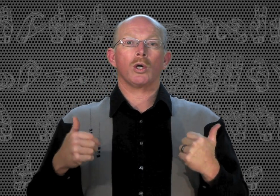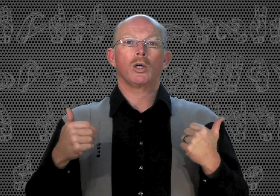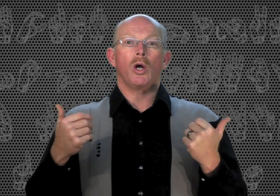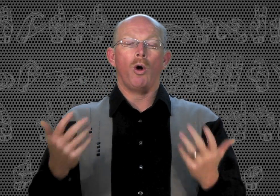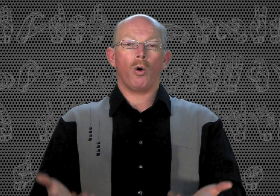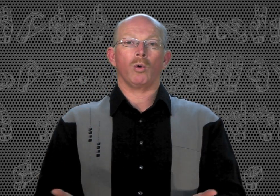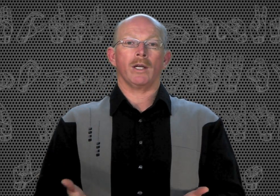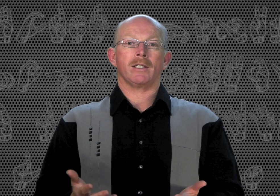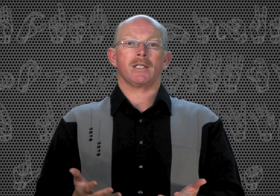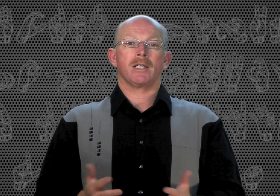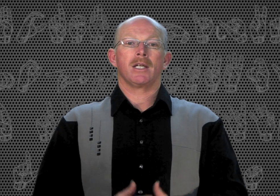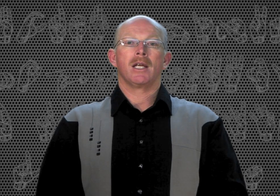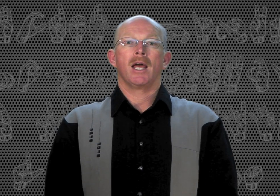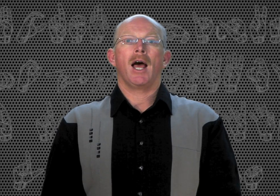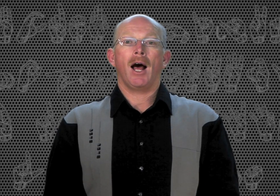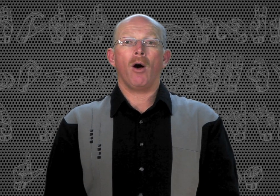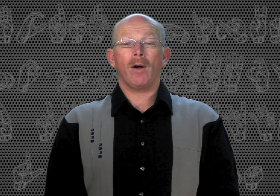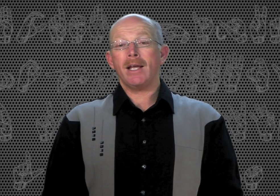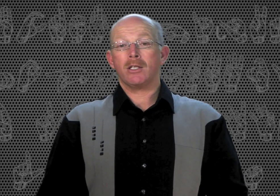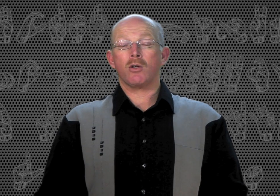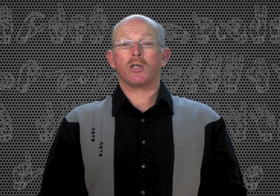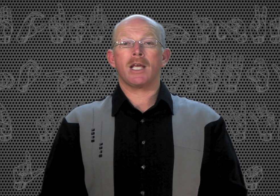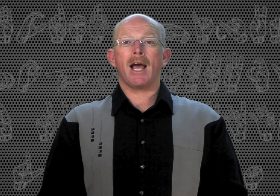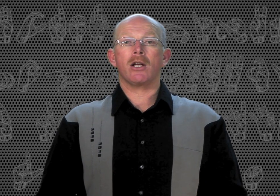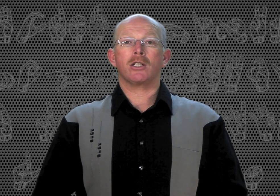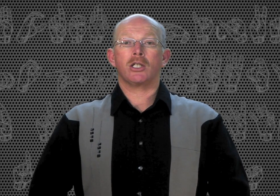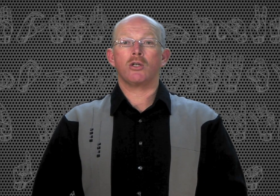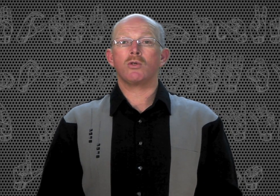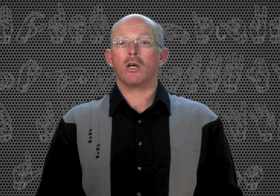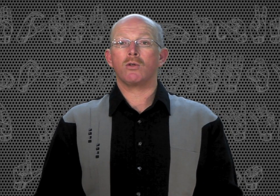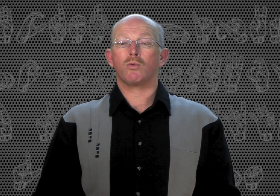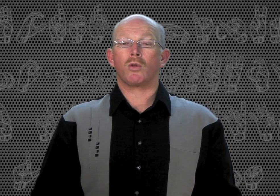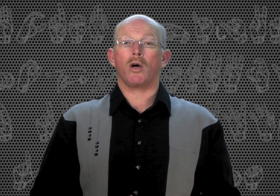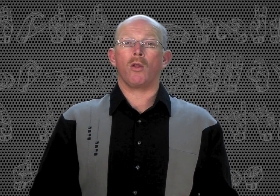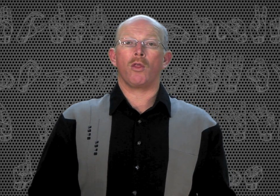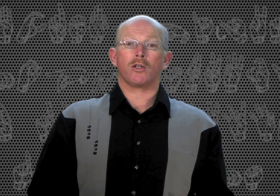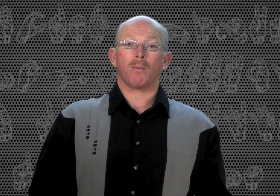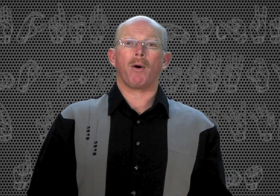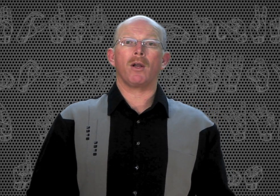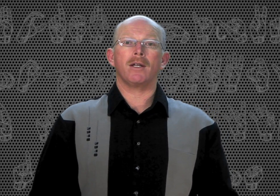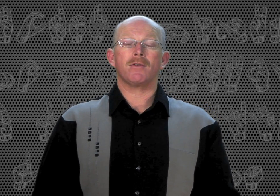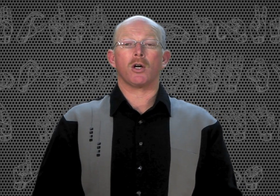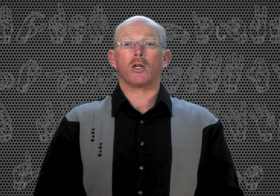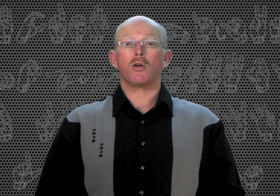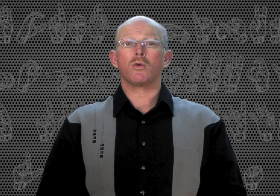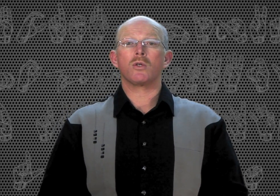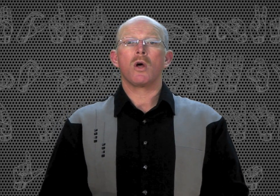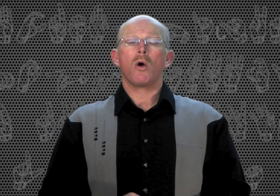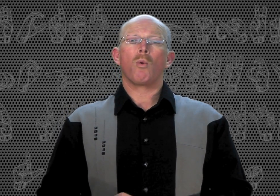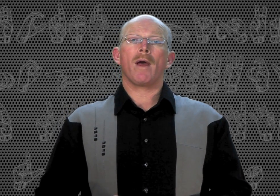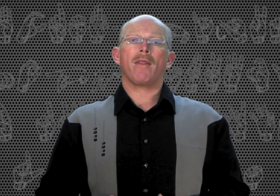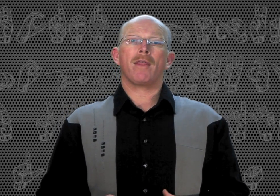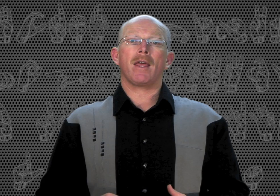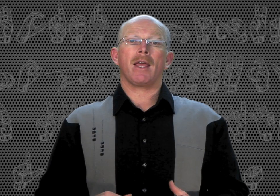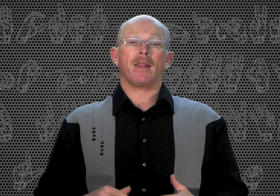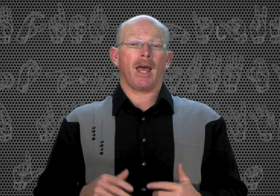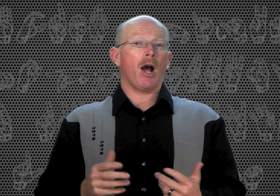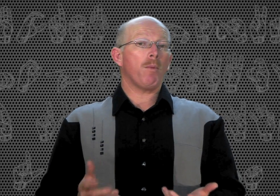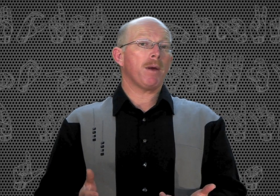Oldest. Okay. So you see how to use those. The superlatives are used with the helping